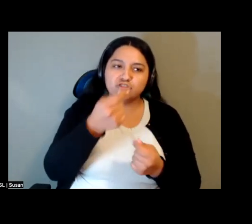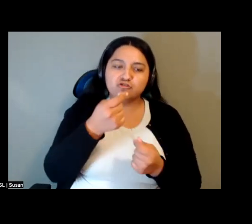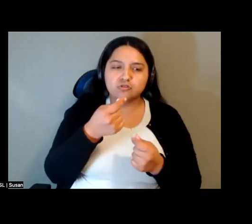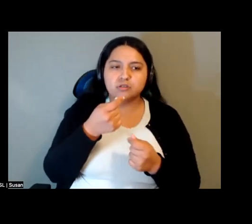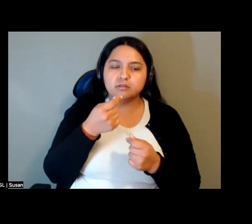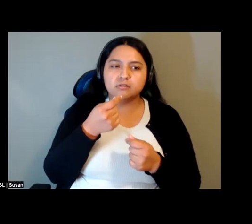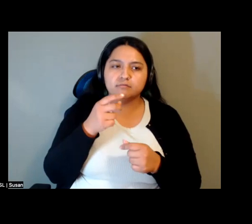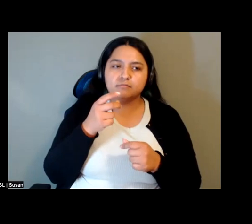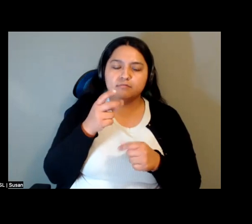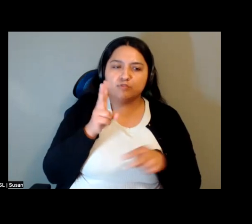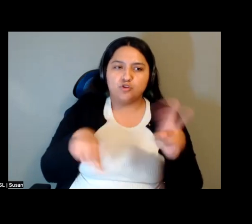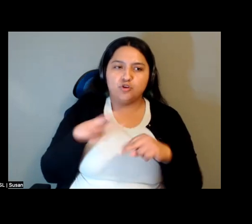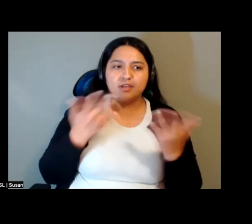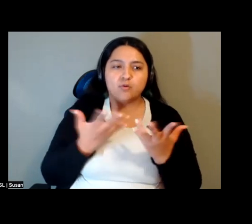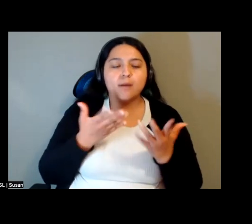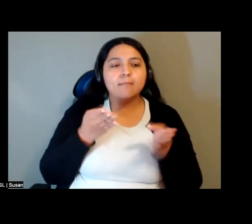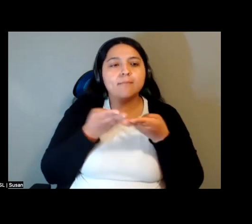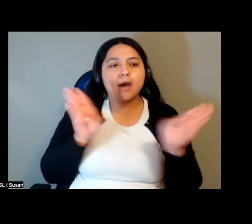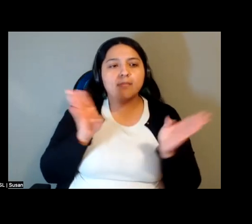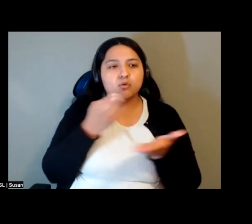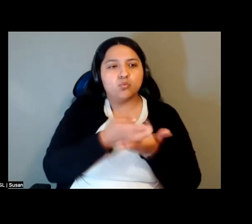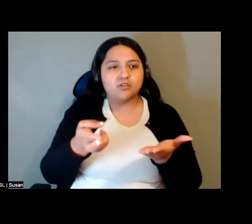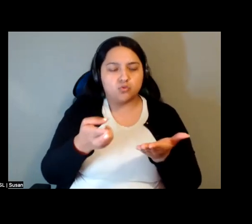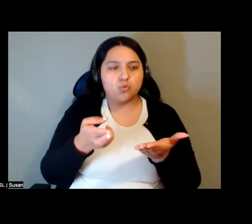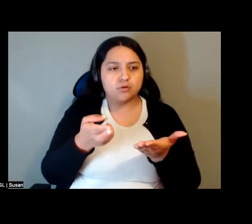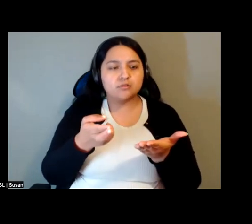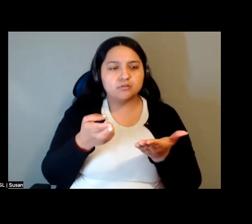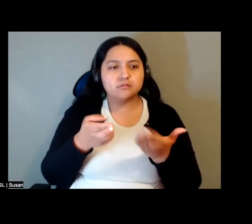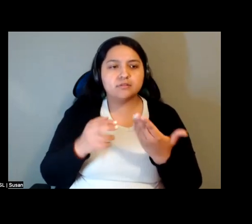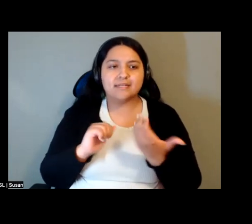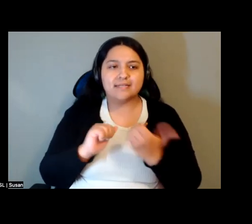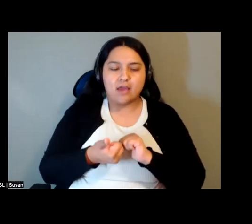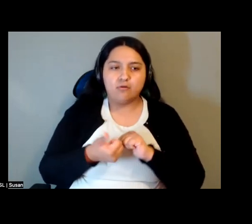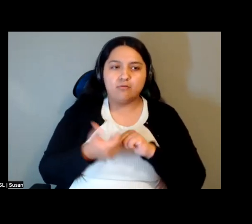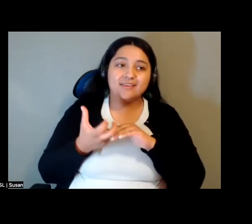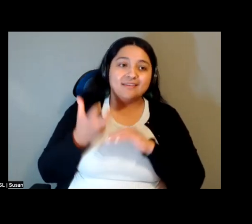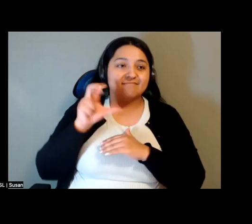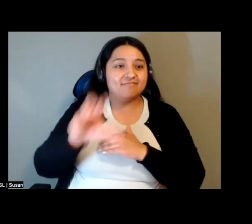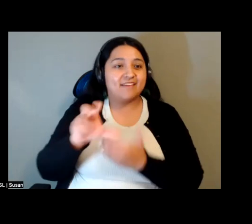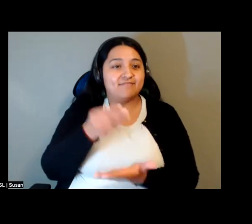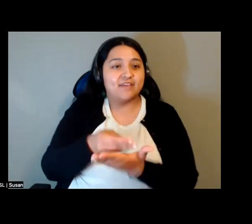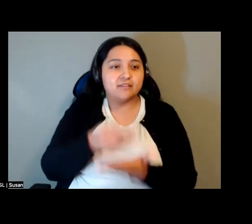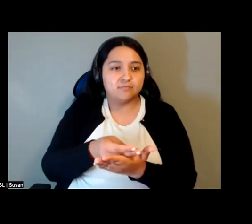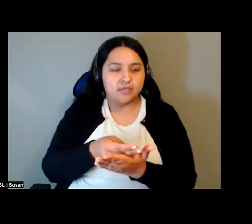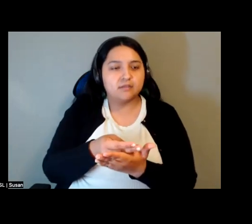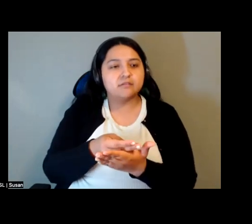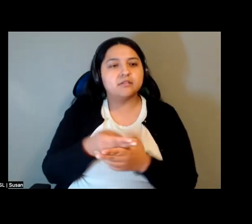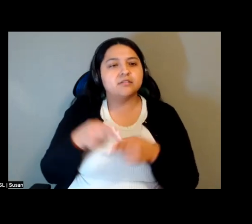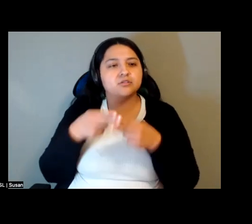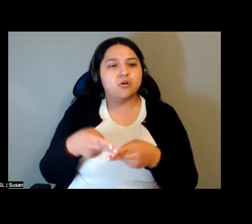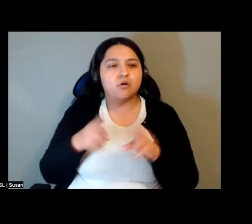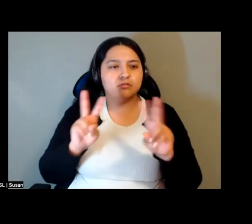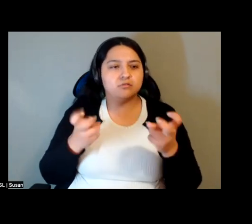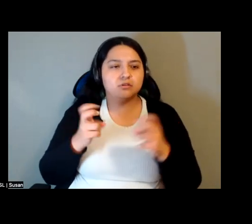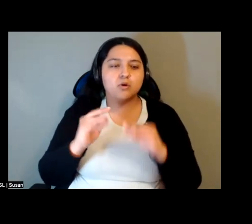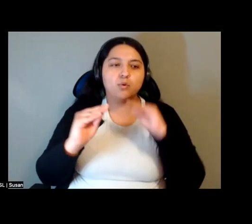of public resources, in ensuring the investment in what my comrade Hannah Appel calls reparative public